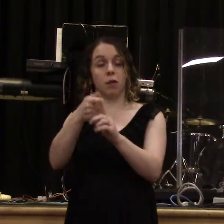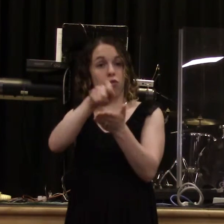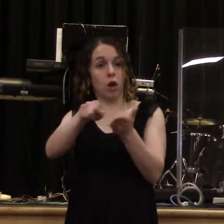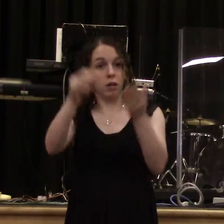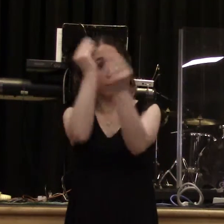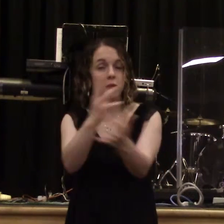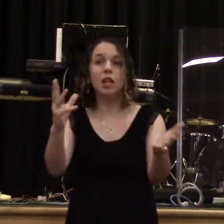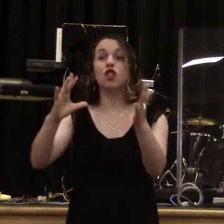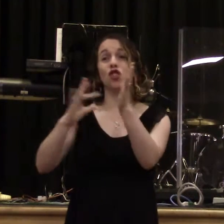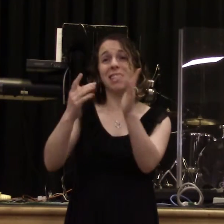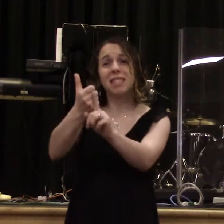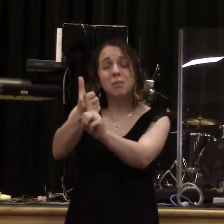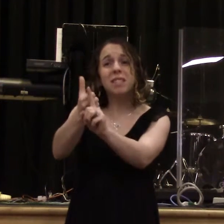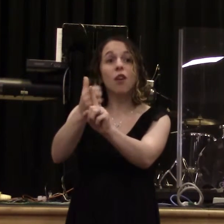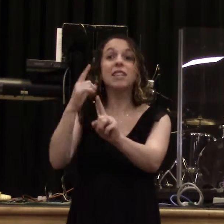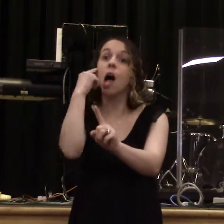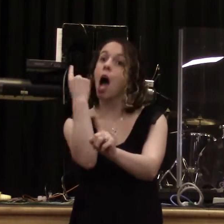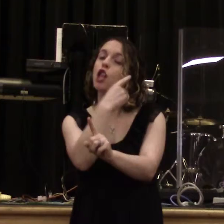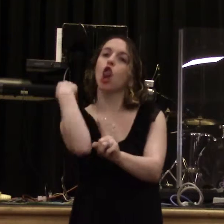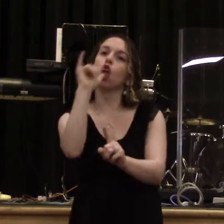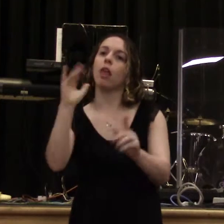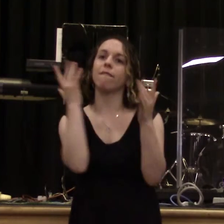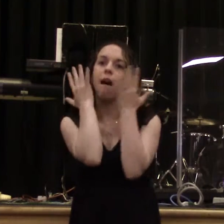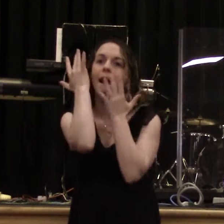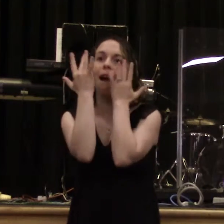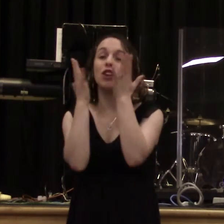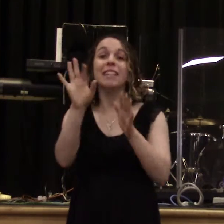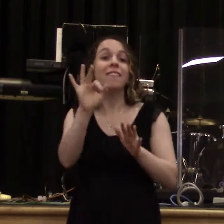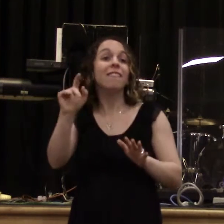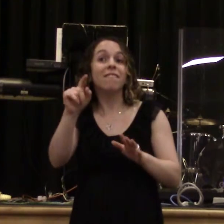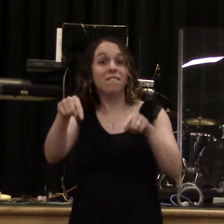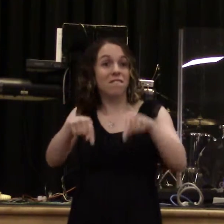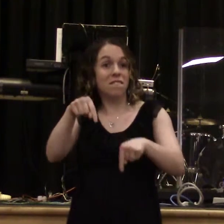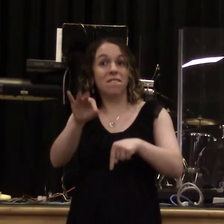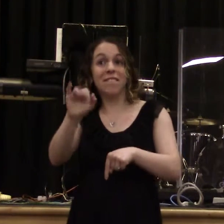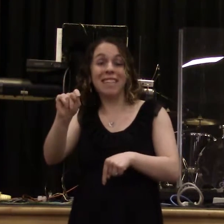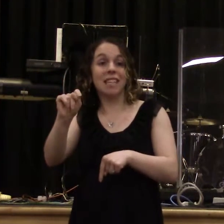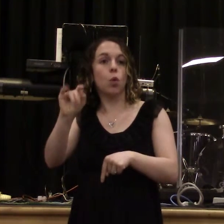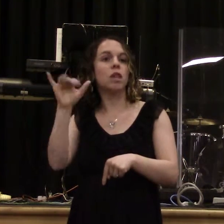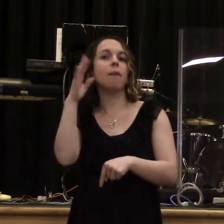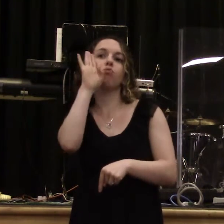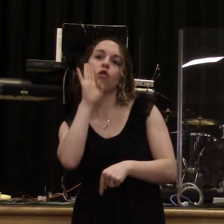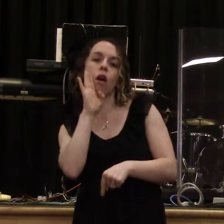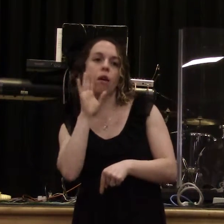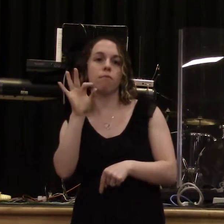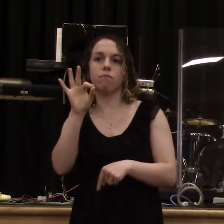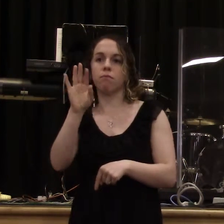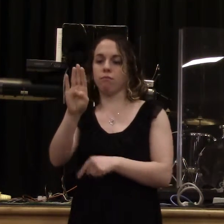a flame of fire and has feet like a burnished bronze. Notice that Jesus refers to himself as the Son of God.